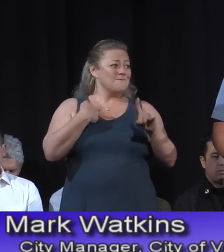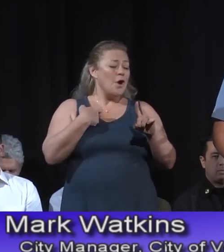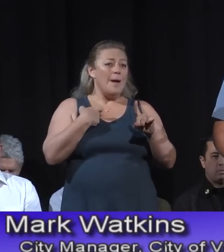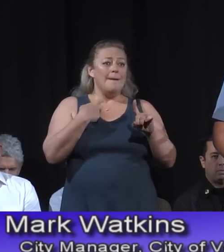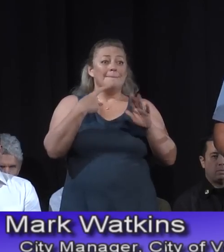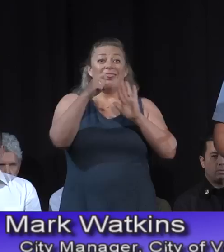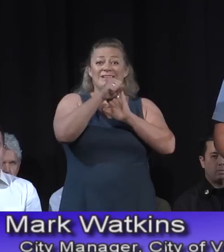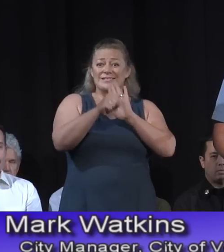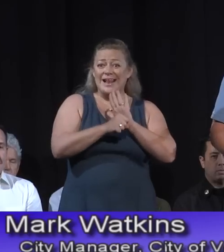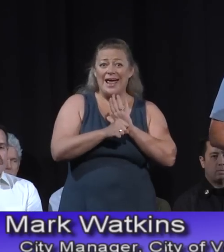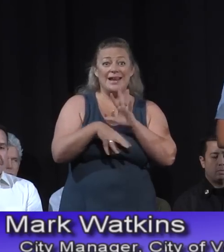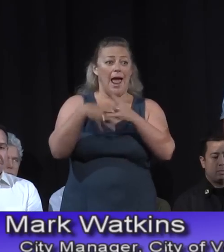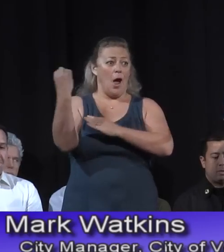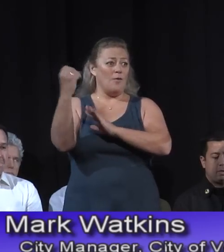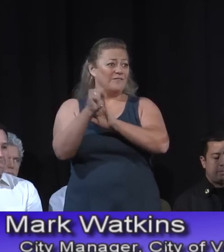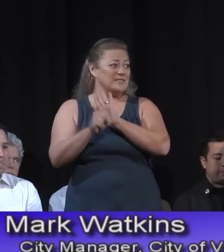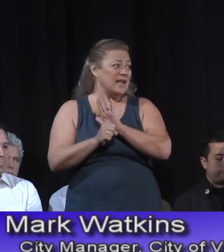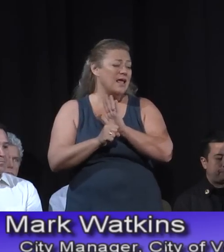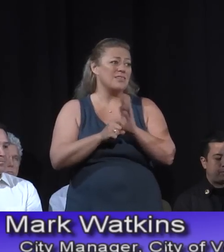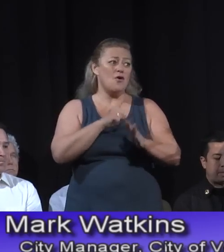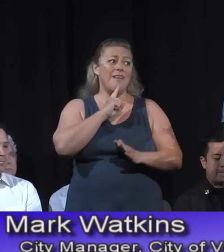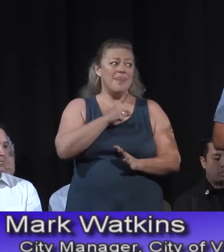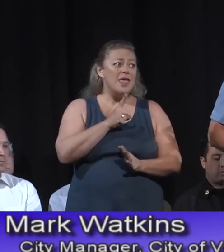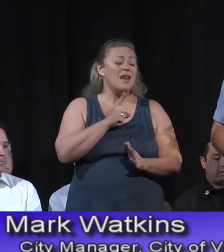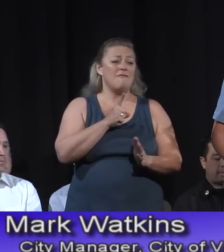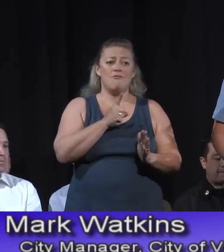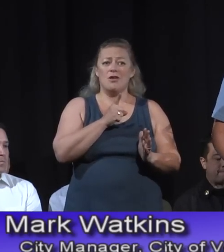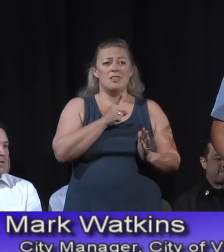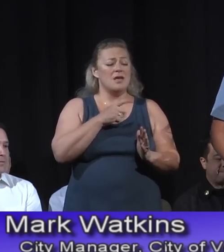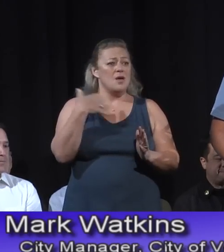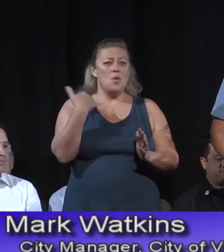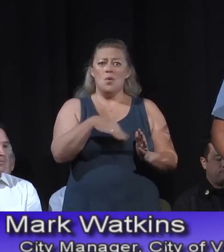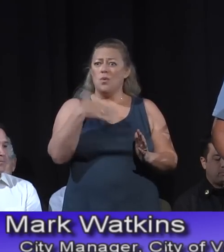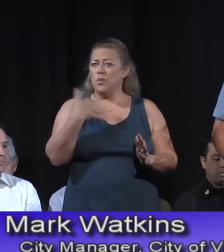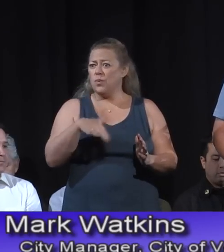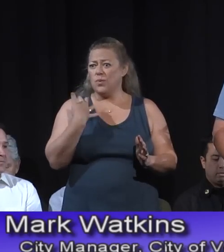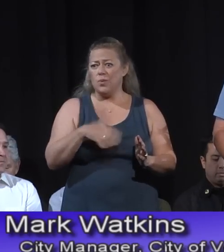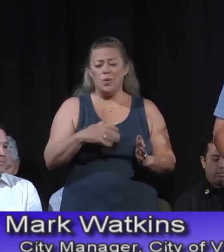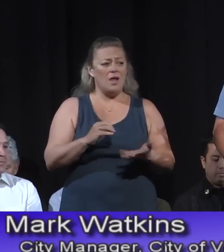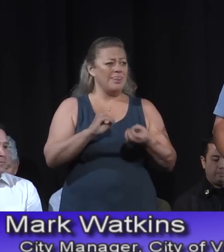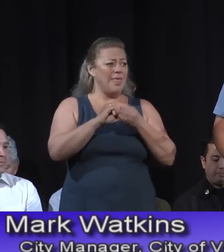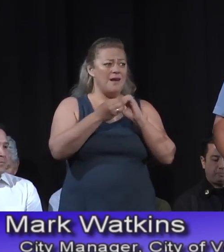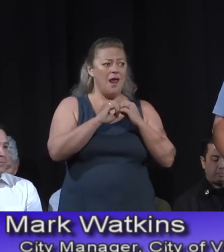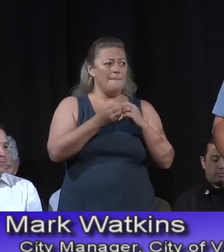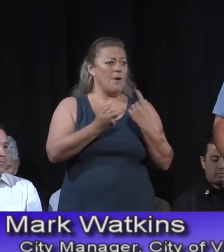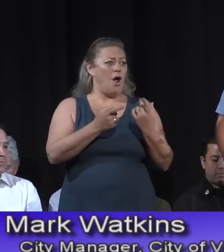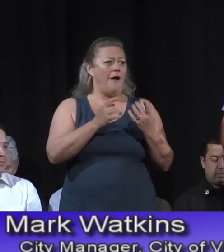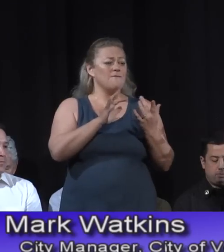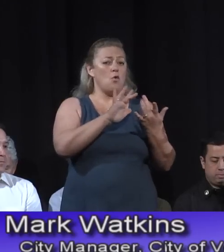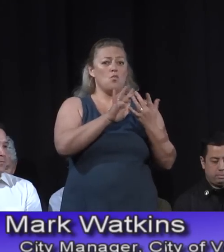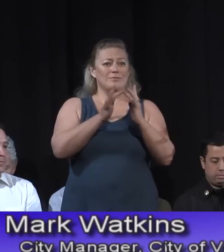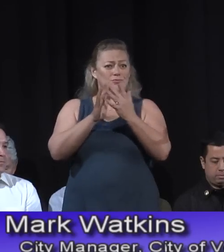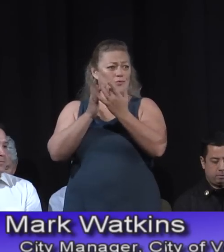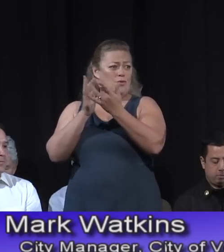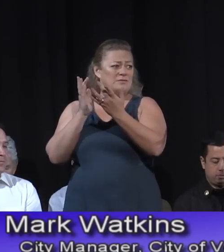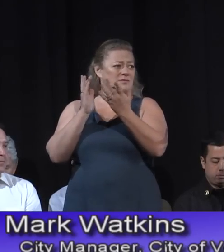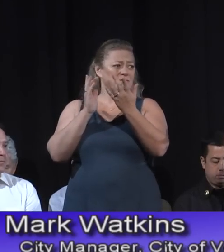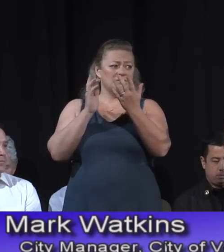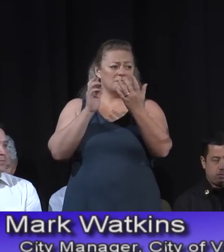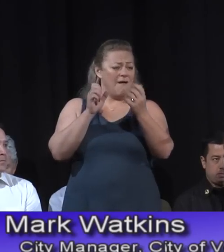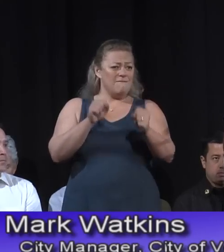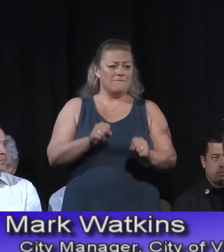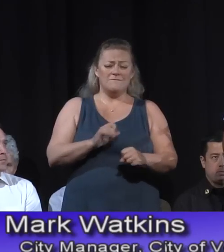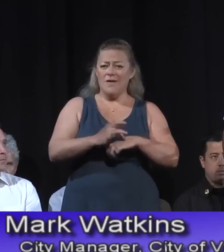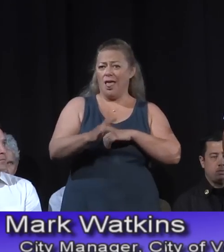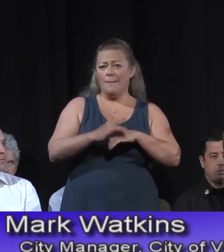all over the place. And the number of the response, the number of resources we have available to us is incredible. This indeed is a tragic event. I was going to just